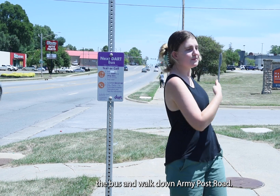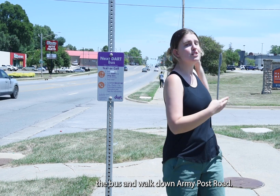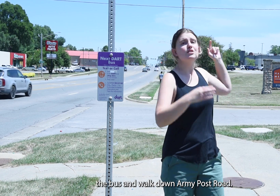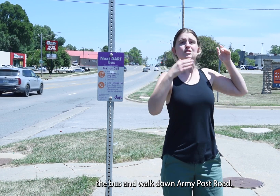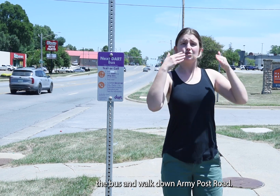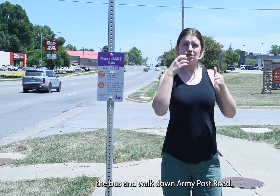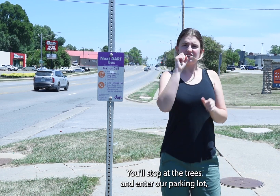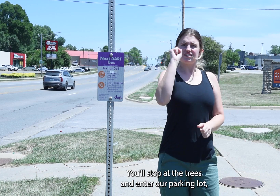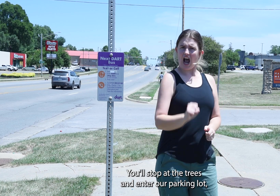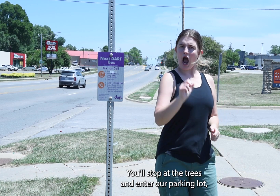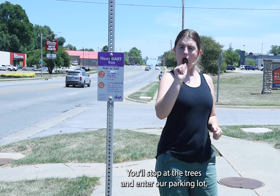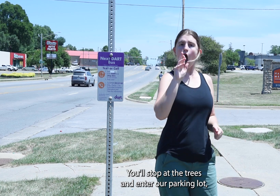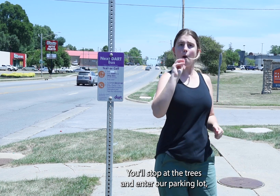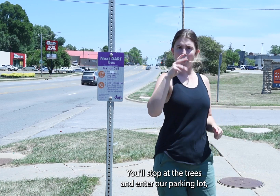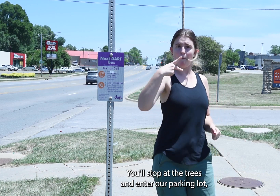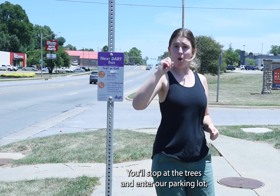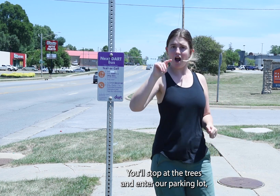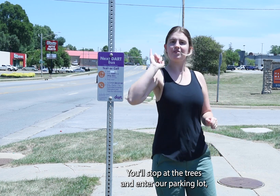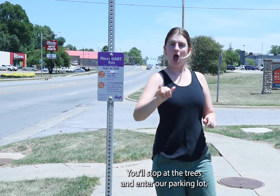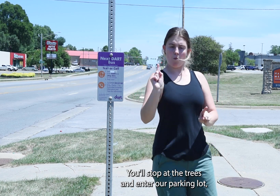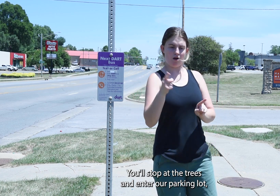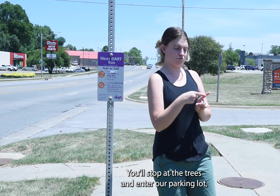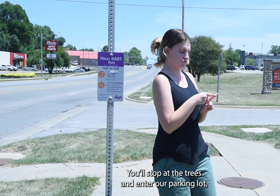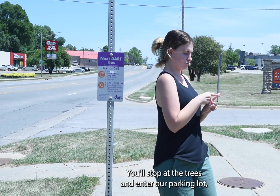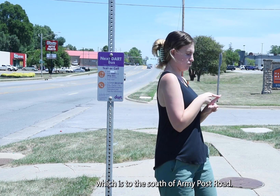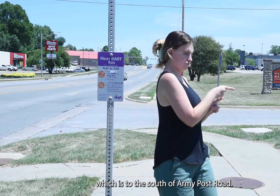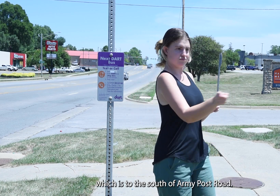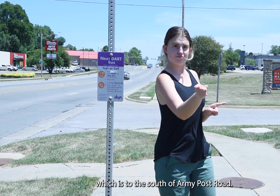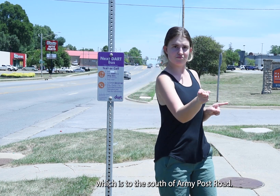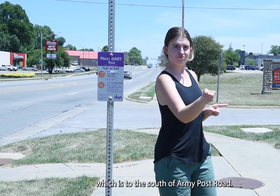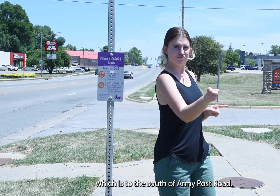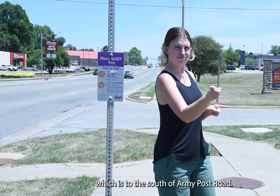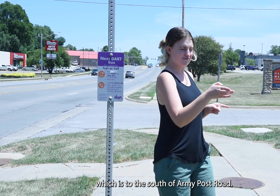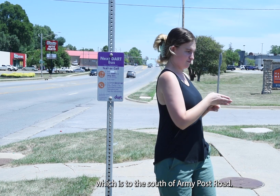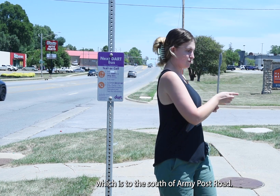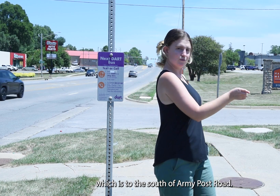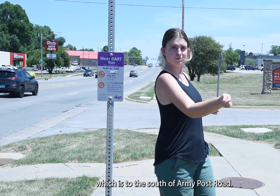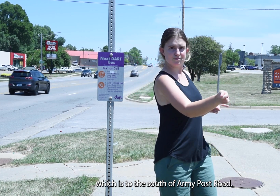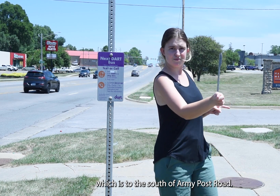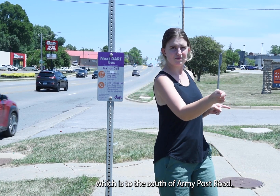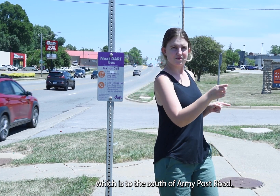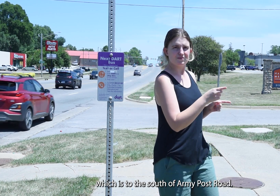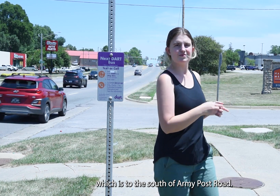Road. You'll stop at the trees and enter our parking lot which is to the south of Army Post Road.